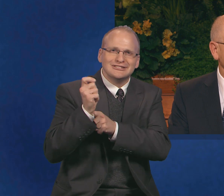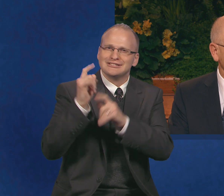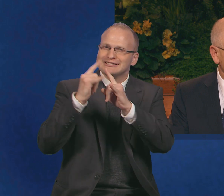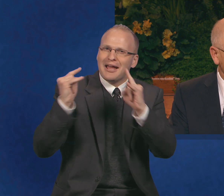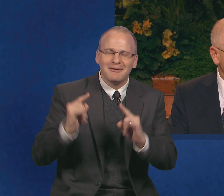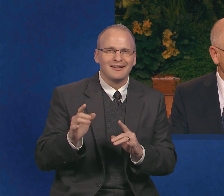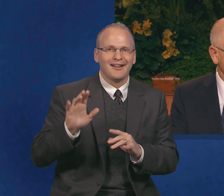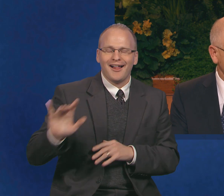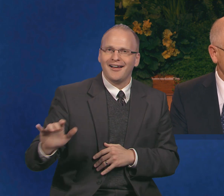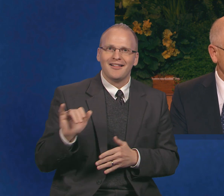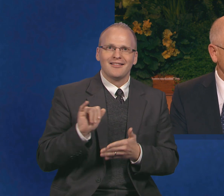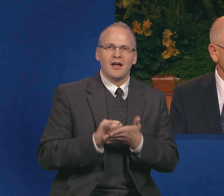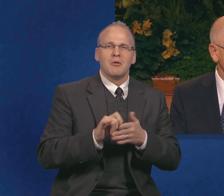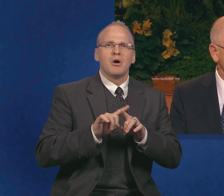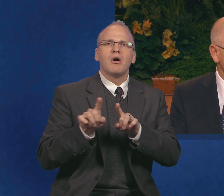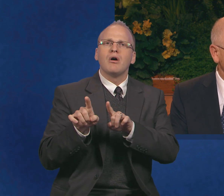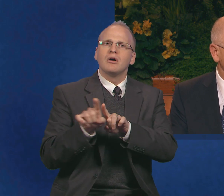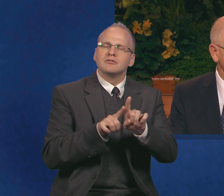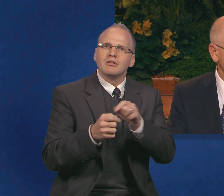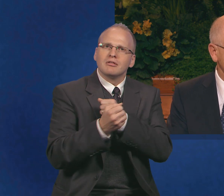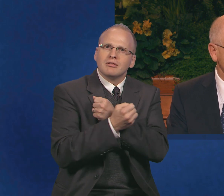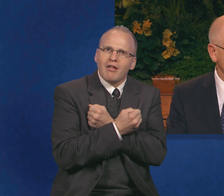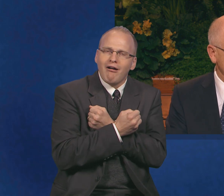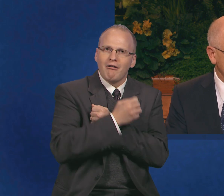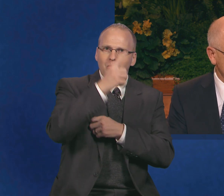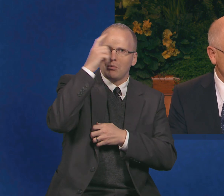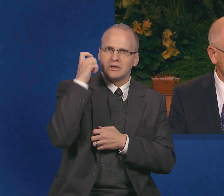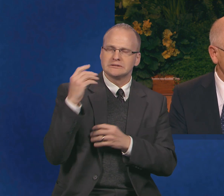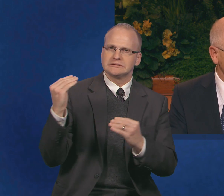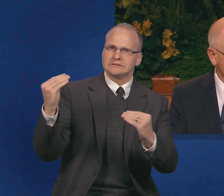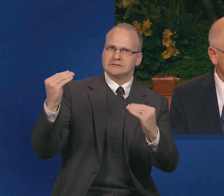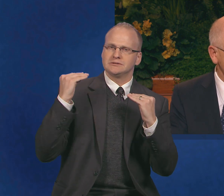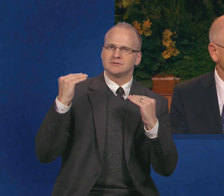I loved it also because it teaches that when we obey commandments, we are blessed.